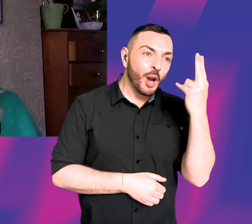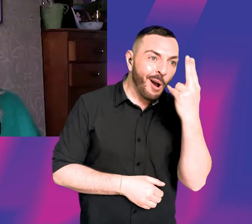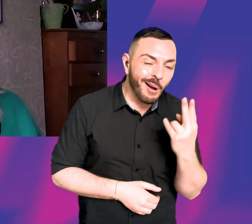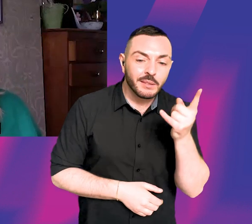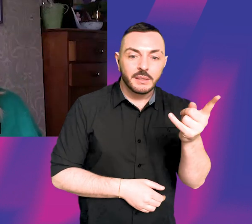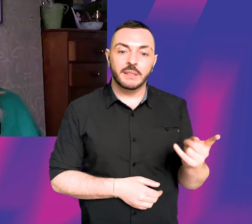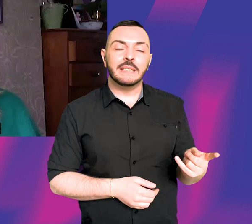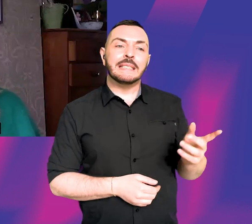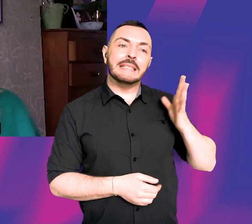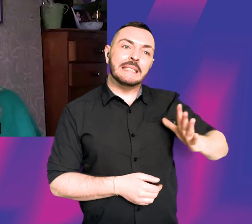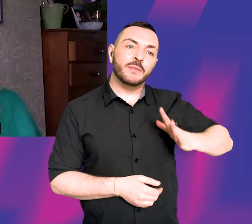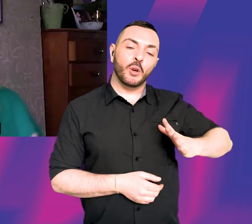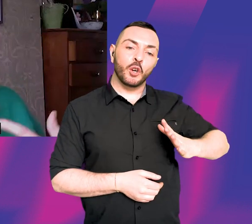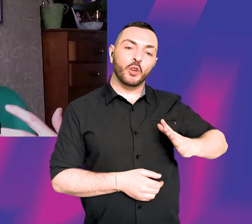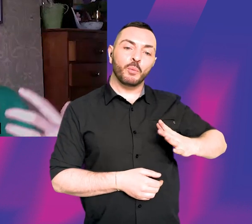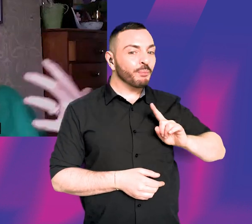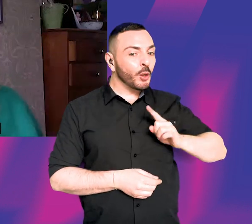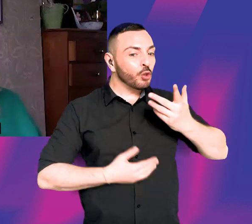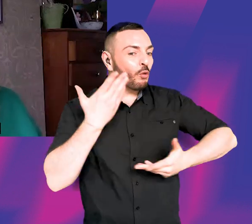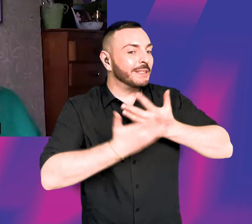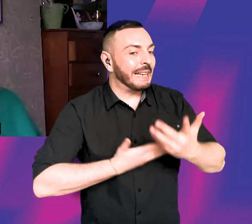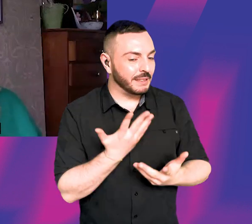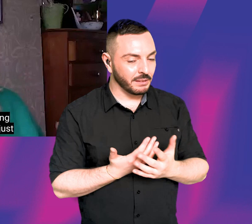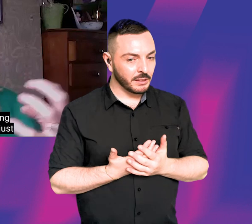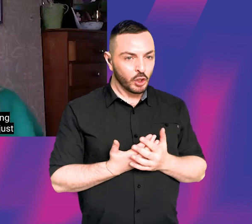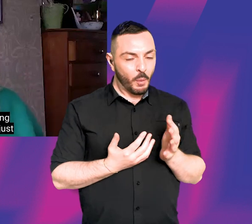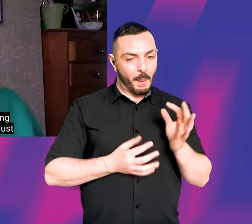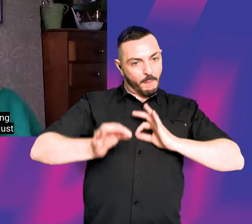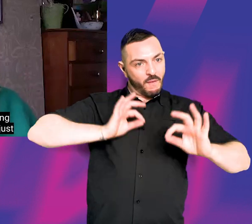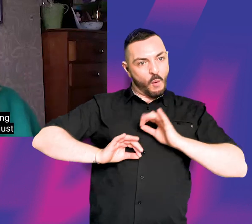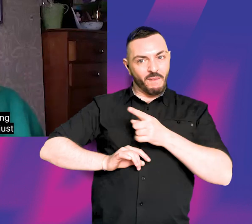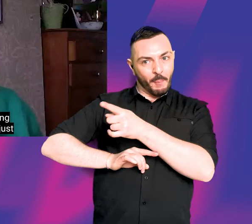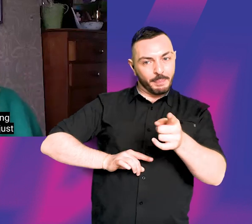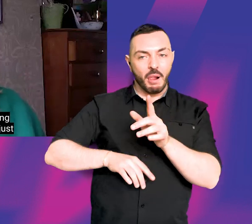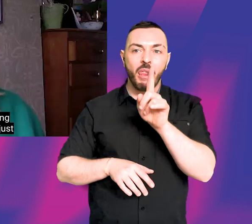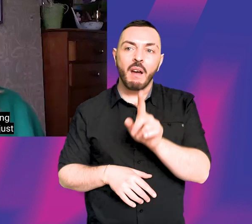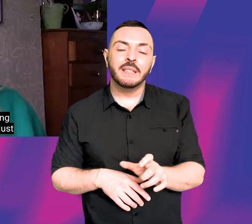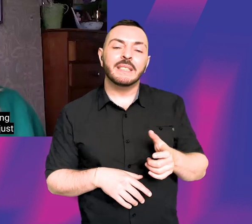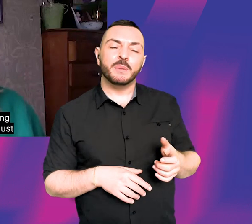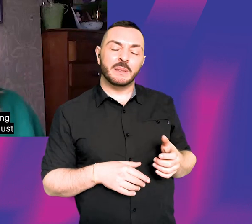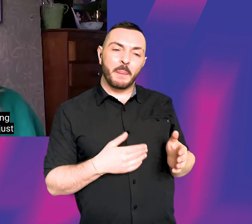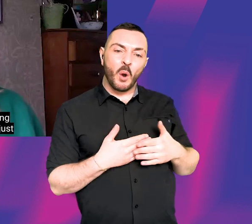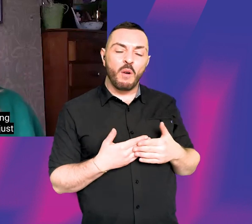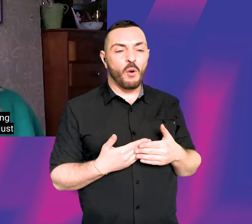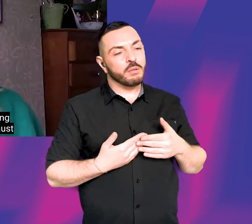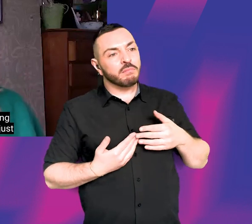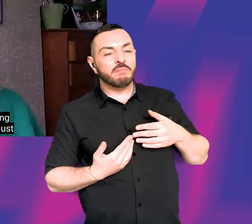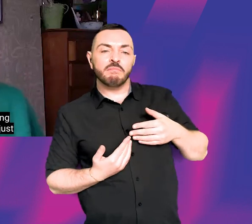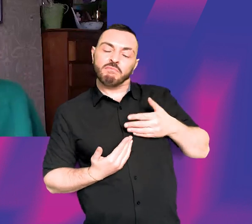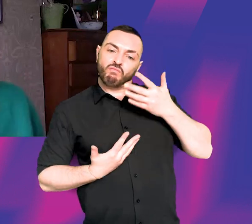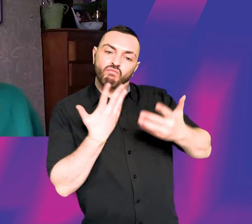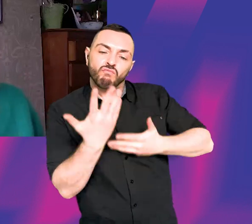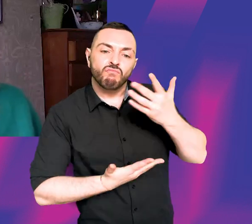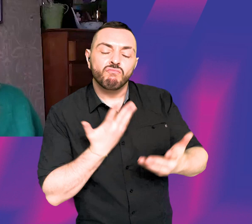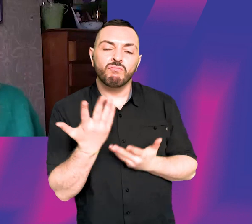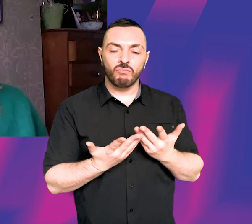of story and storytelling and not really about performing for people. It was really about narrative and having a real like love for an engagement with